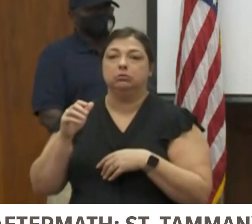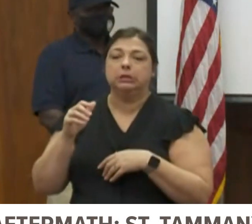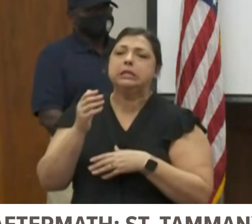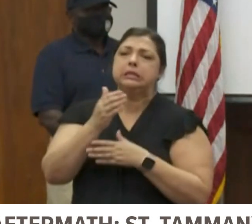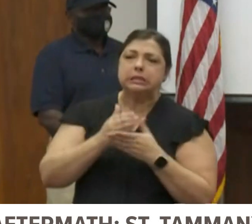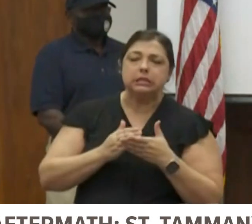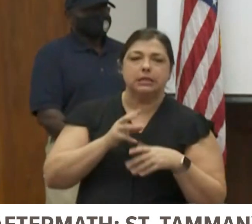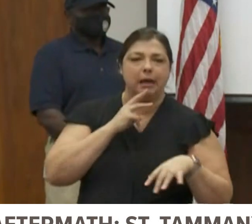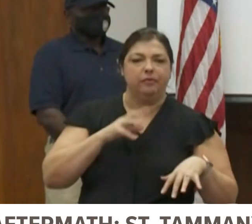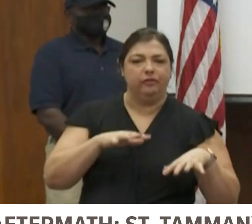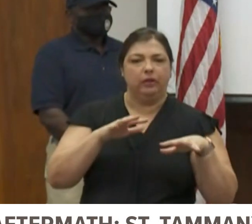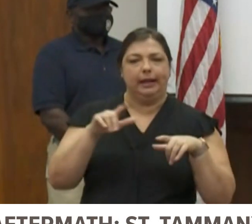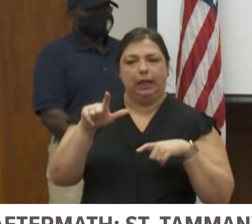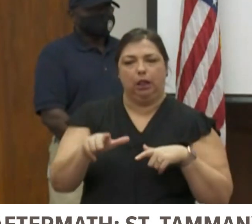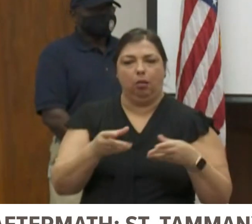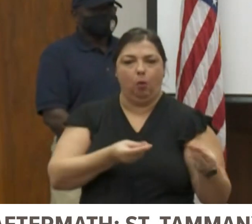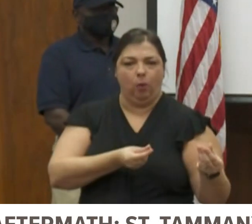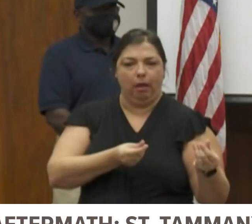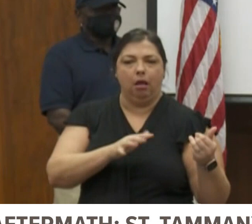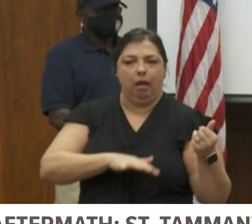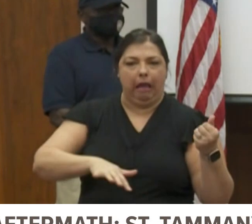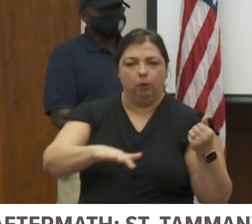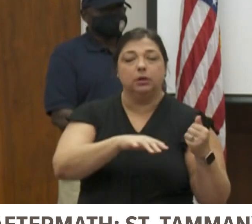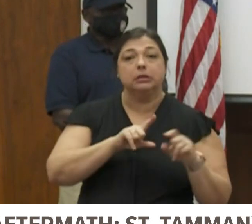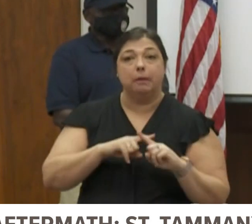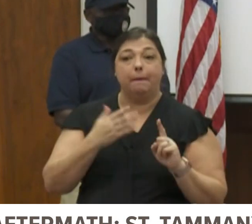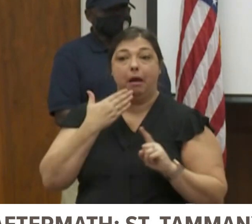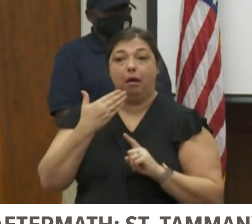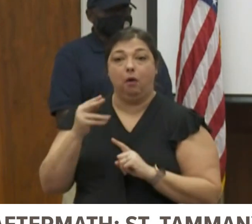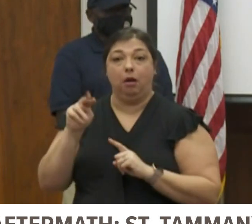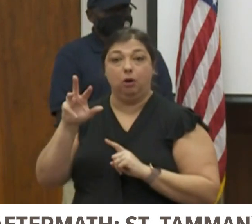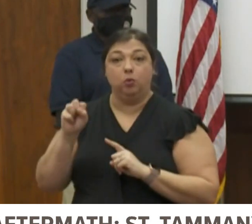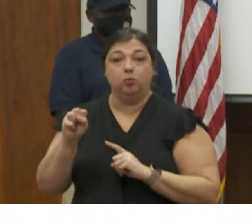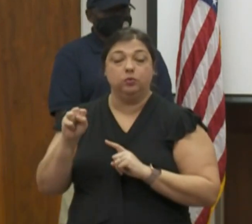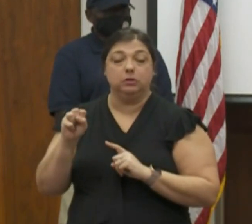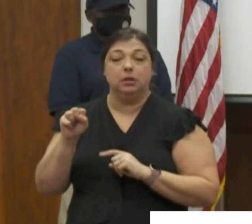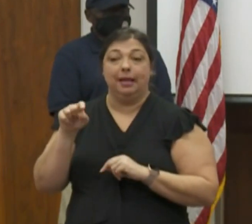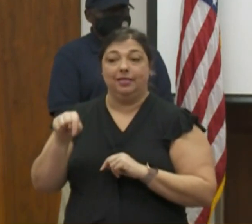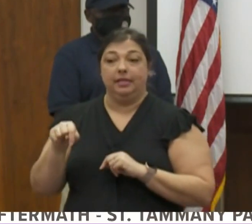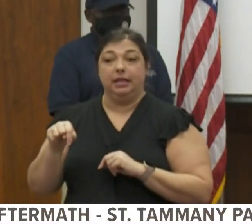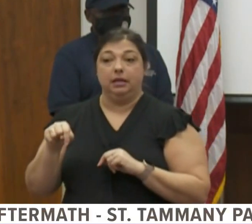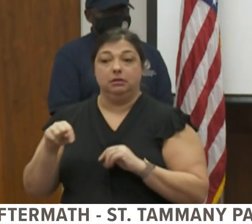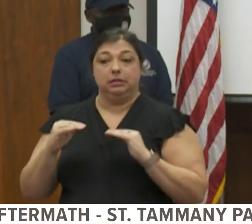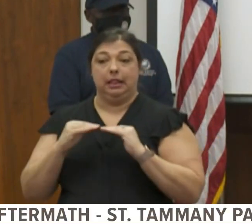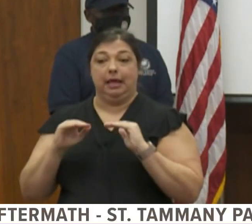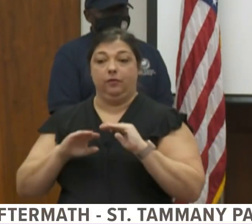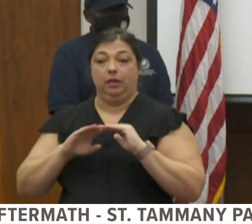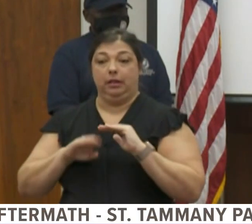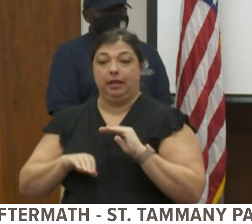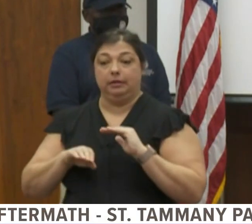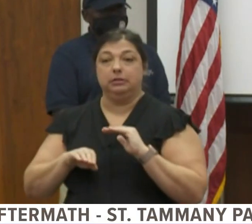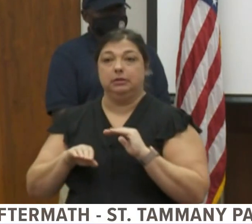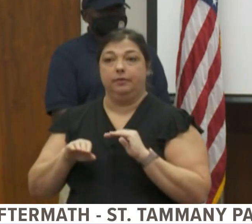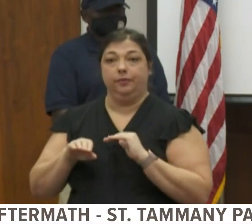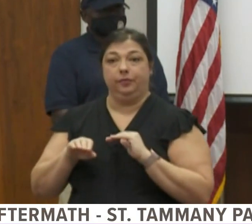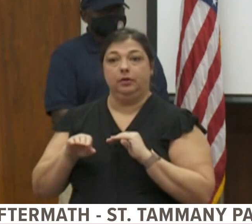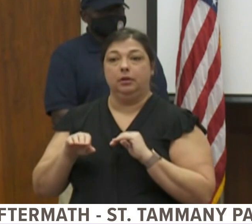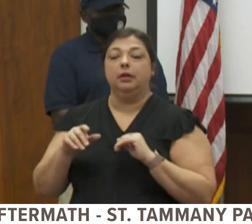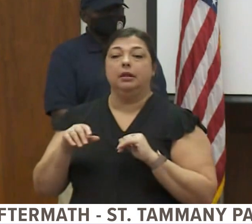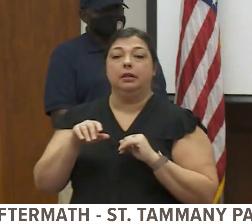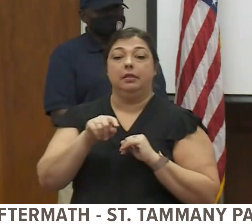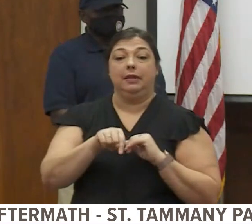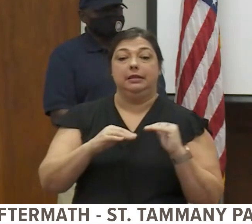low-lying areas but it is good news and that these levels were less than the 2016 the March 2016